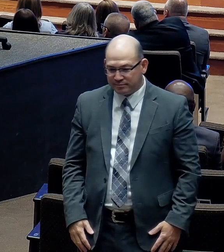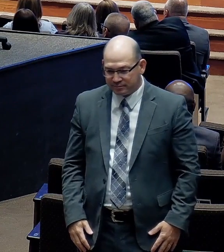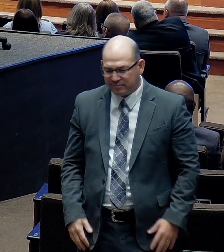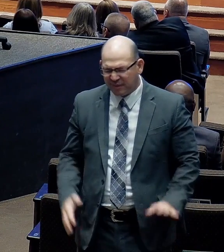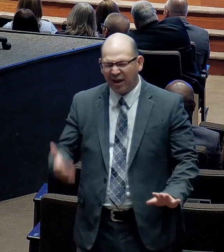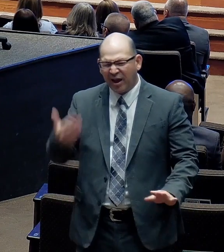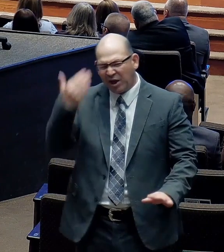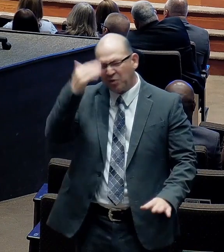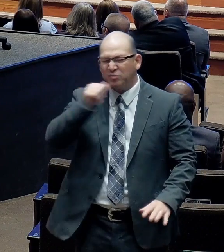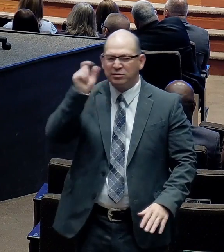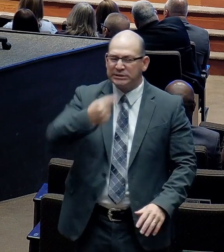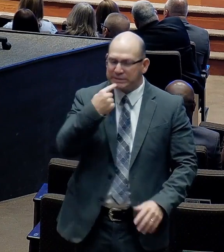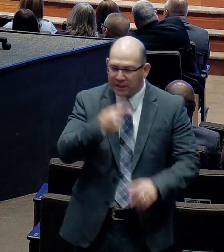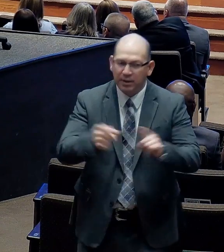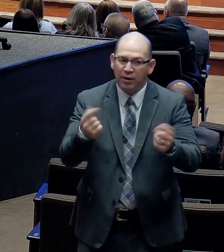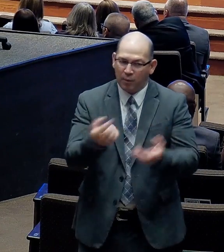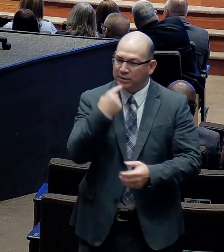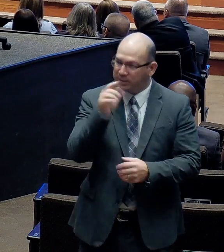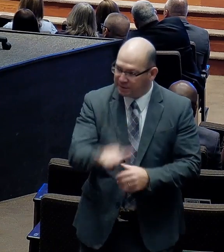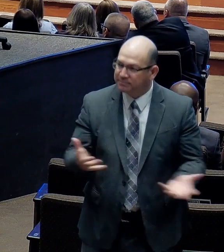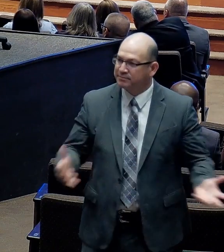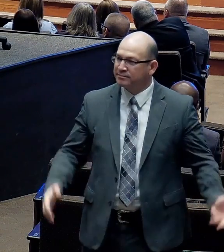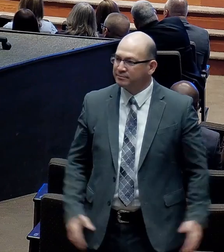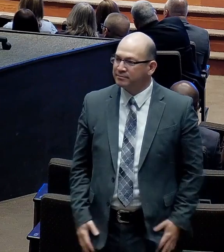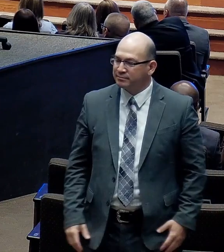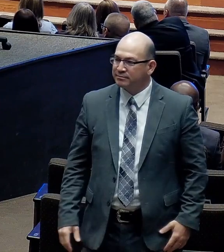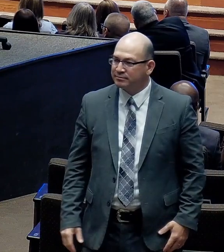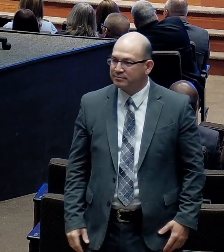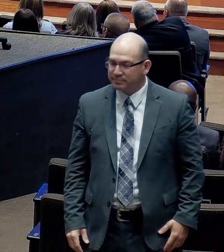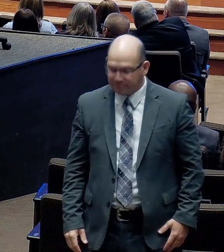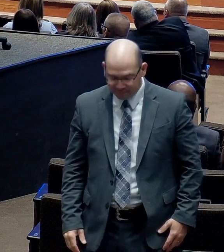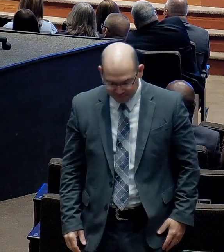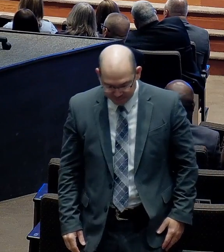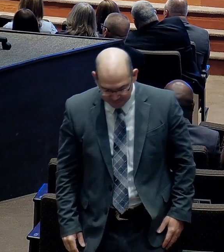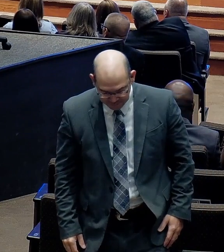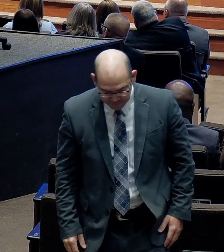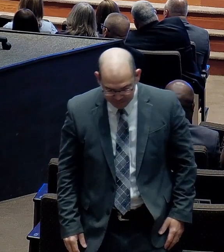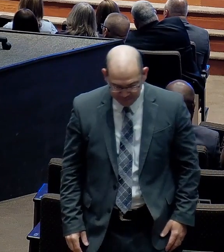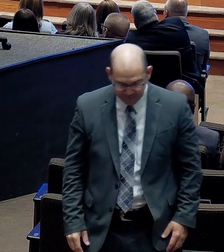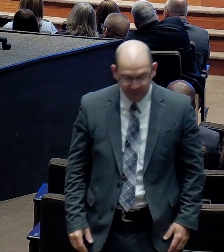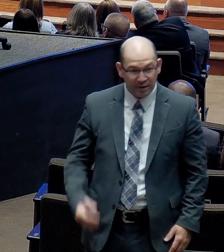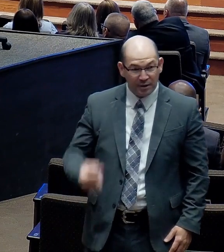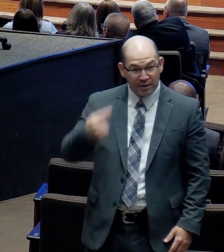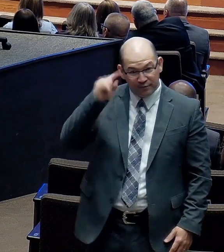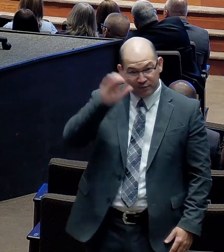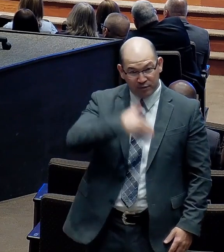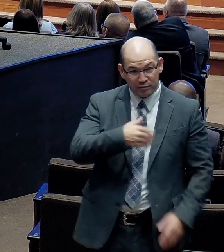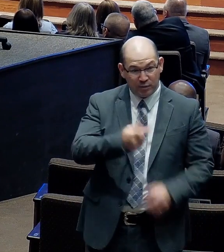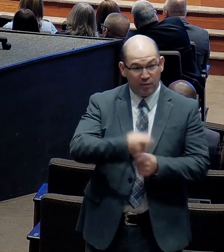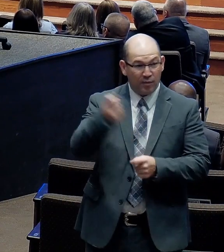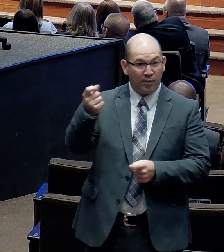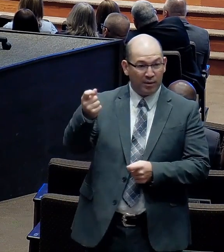It's going to happen. To make soul winning. And the fulfilling of the great commission.